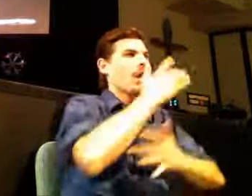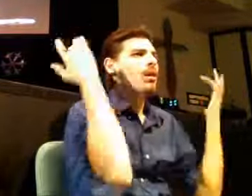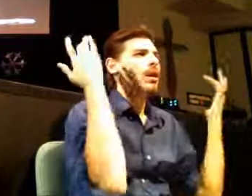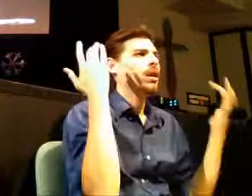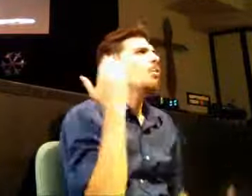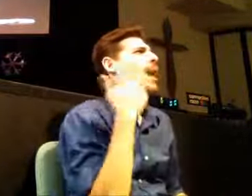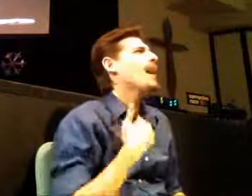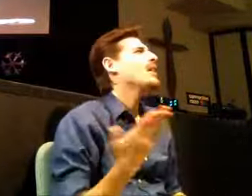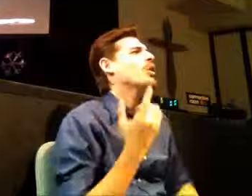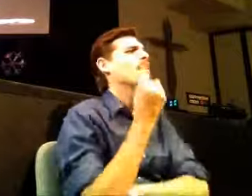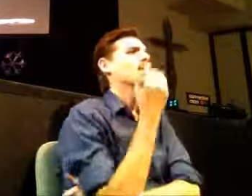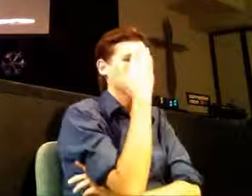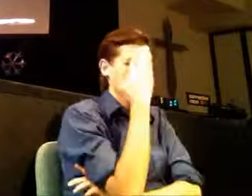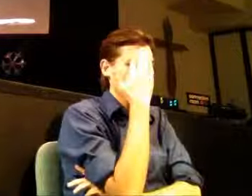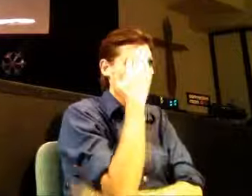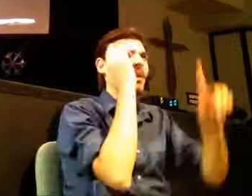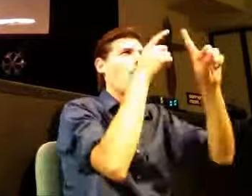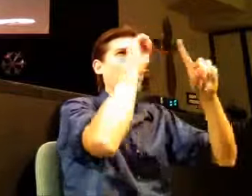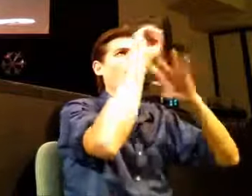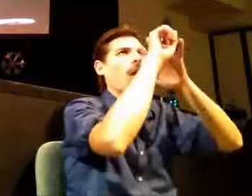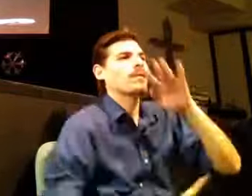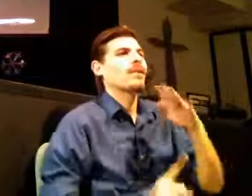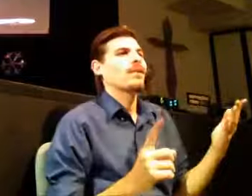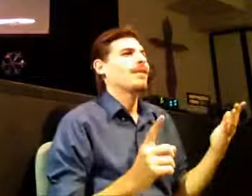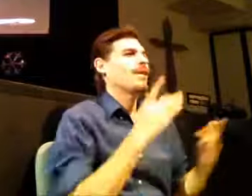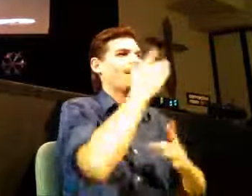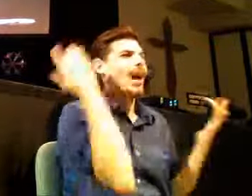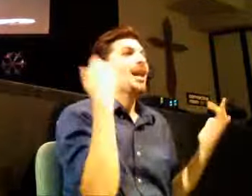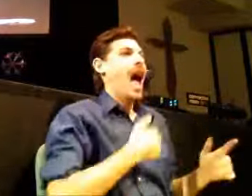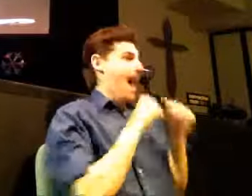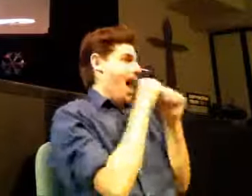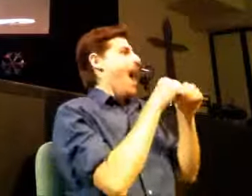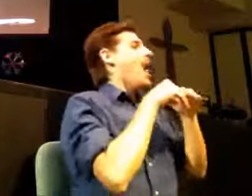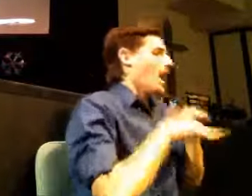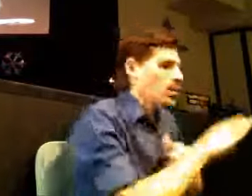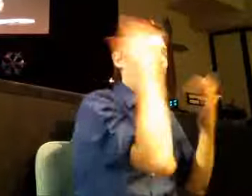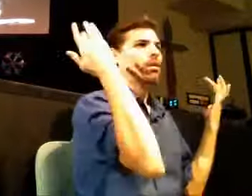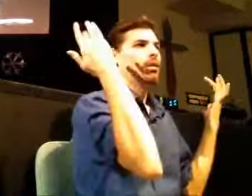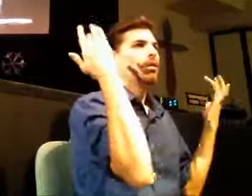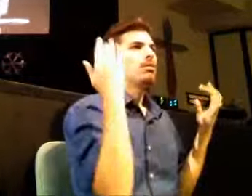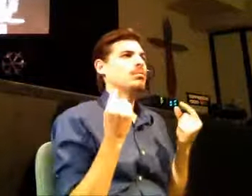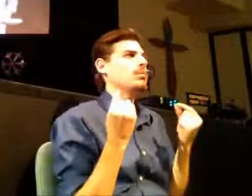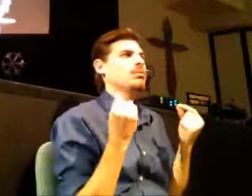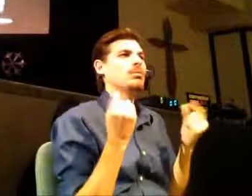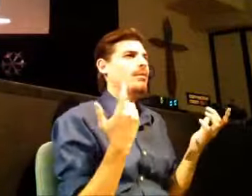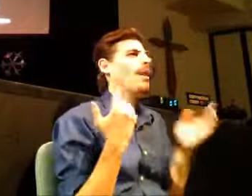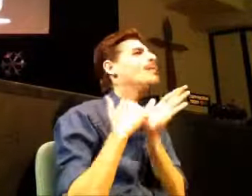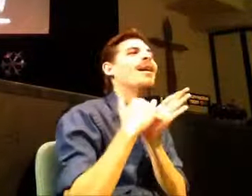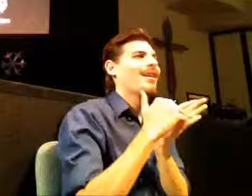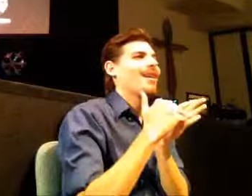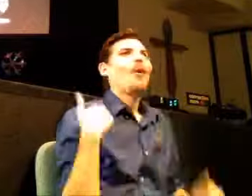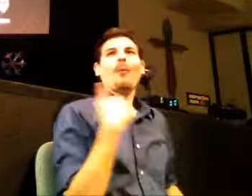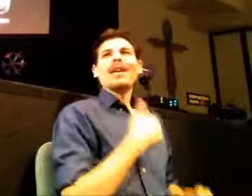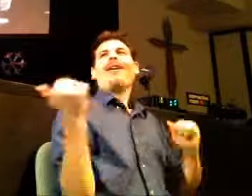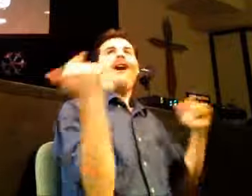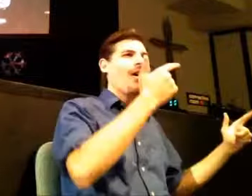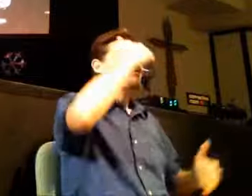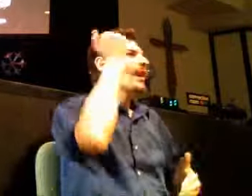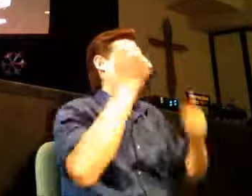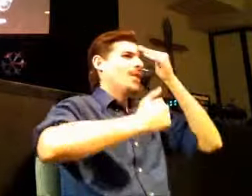forgot why did I walk into this room I just I came in here to do something but to get something and I just can't remember because I forgot um we all forget things read it's okay it's a